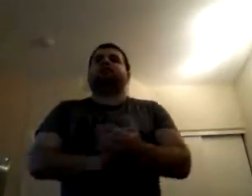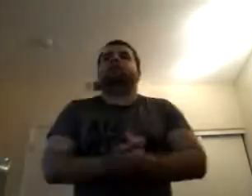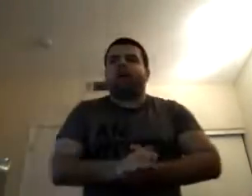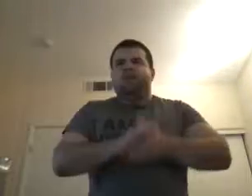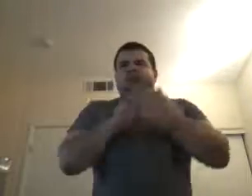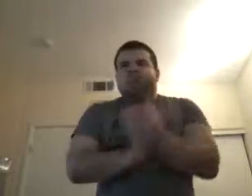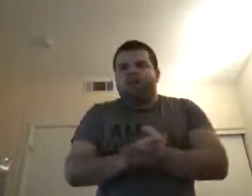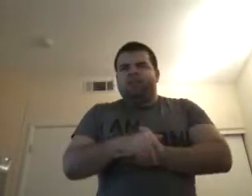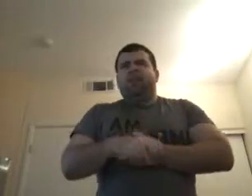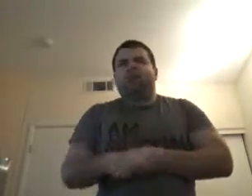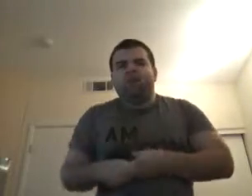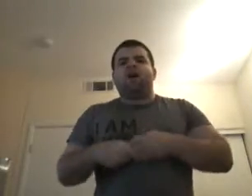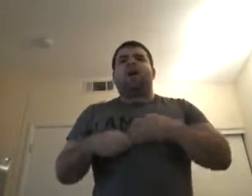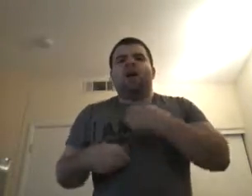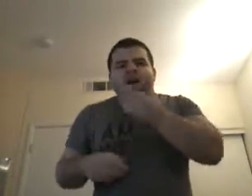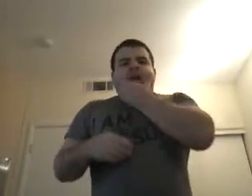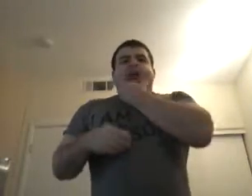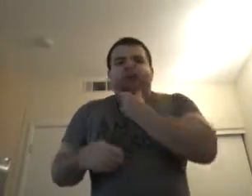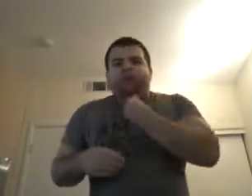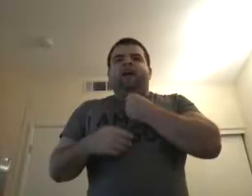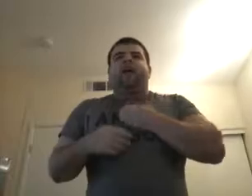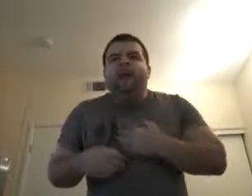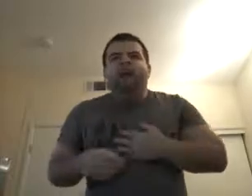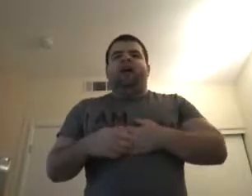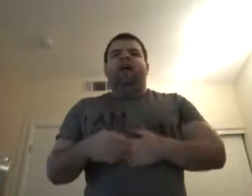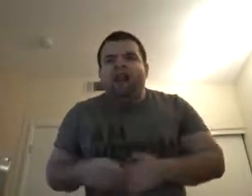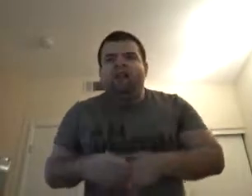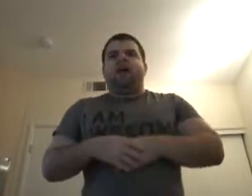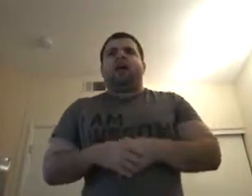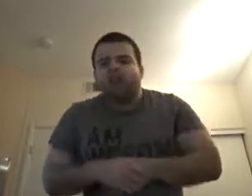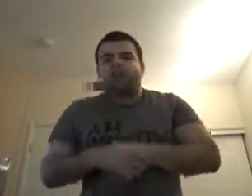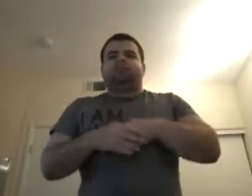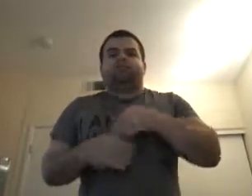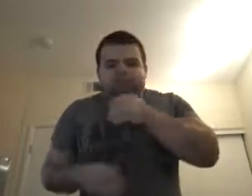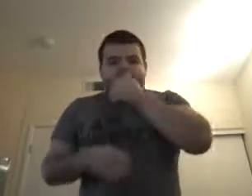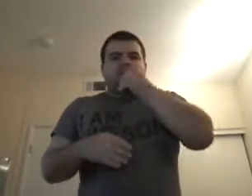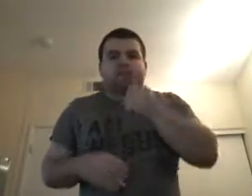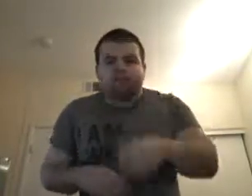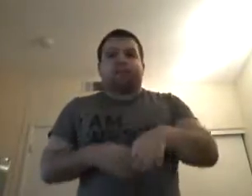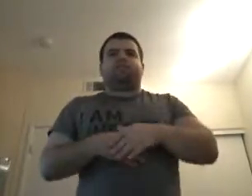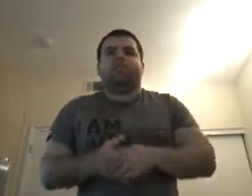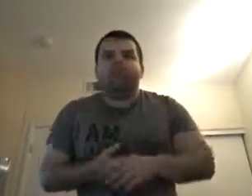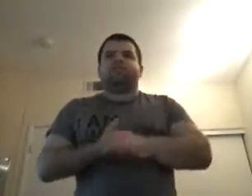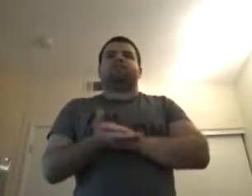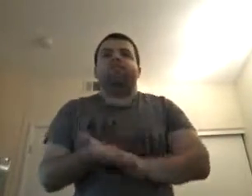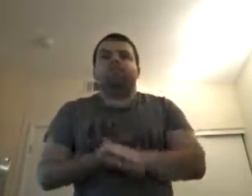One day, there's more fun you're right. As the lights fall down. I know I say that. Do